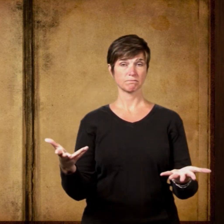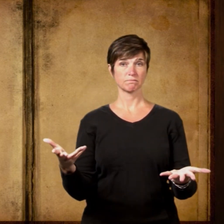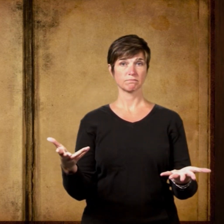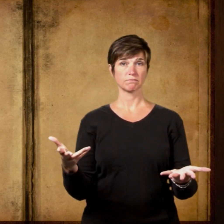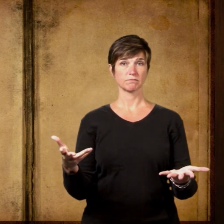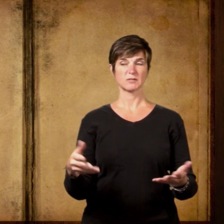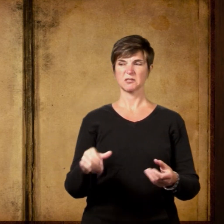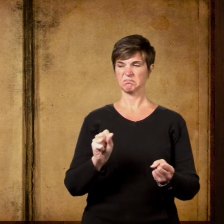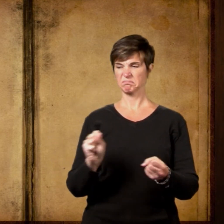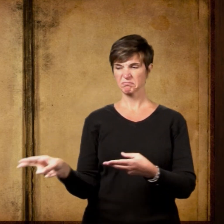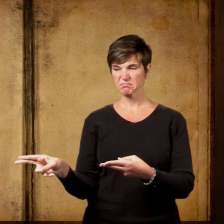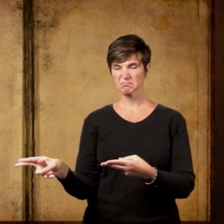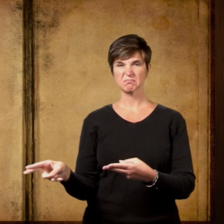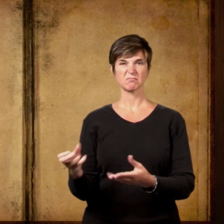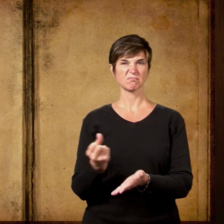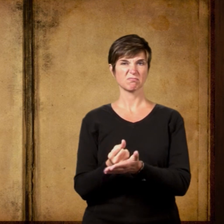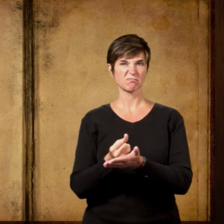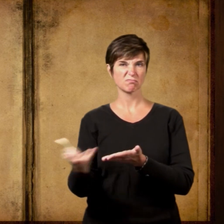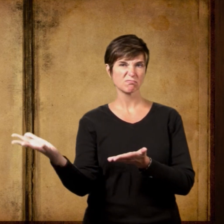Threw away or cast off